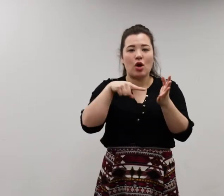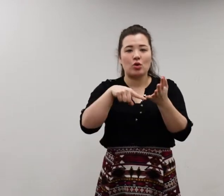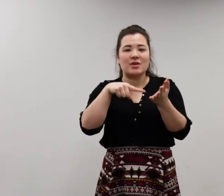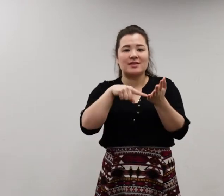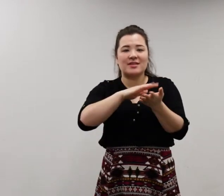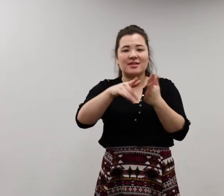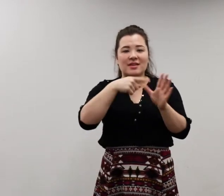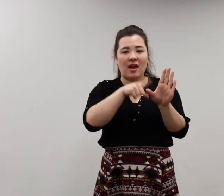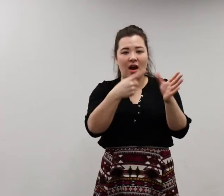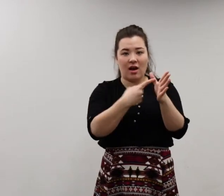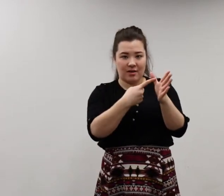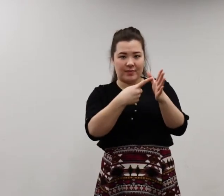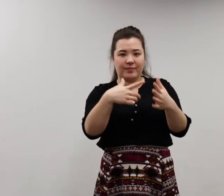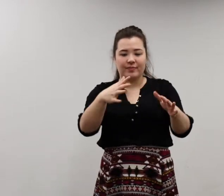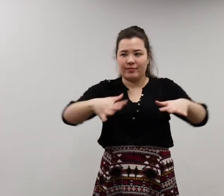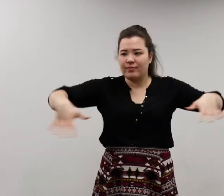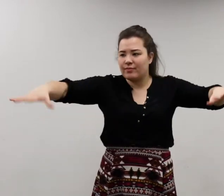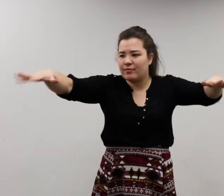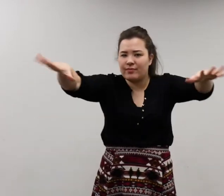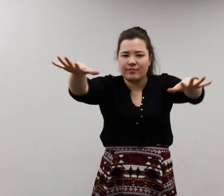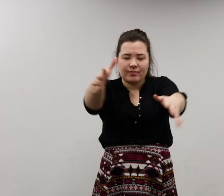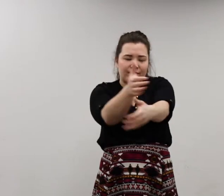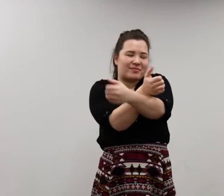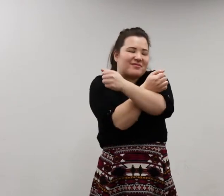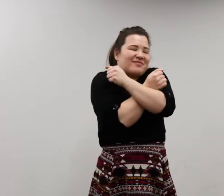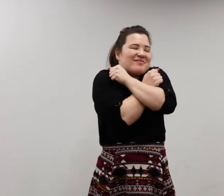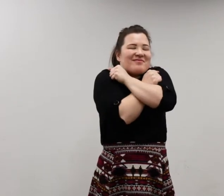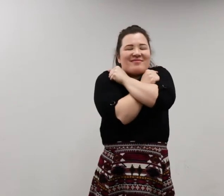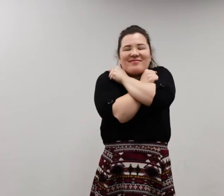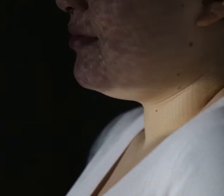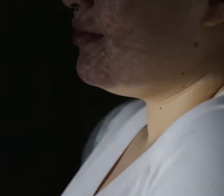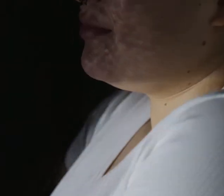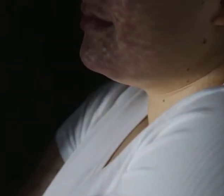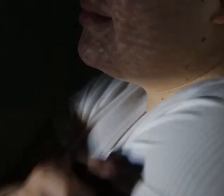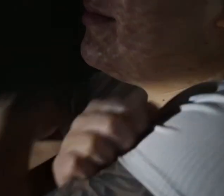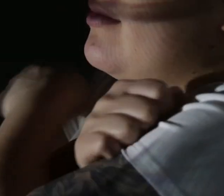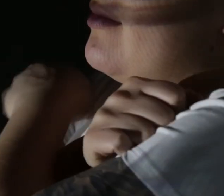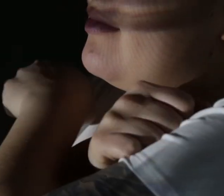Ayataya embraced me like a long lost lover.